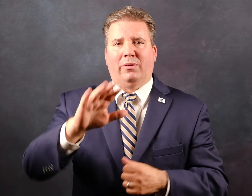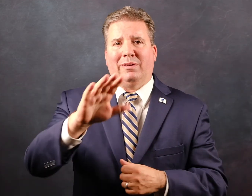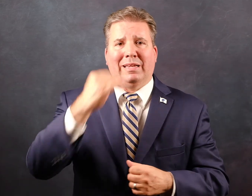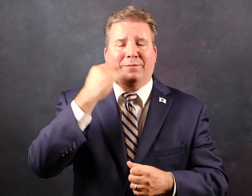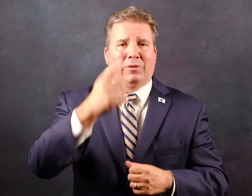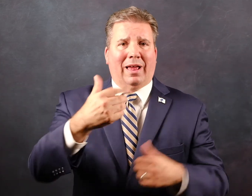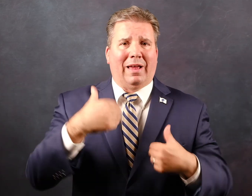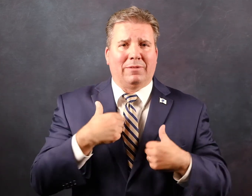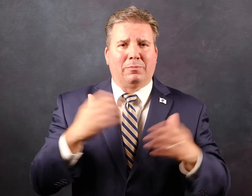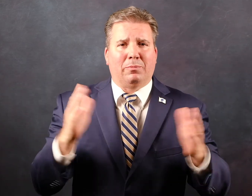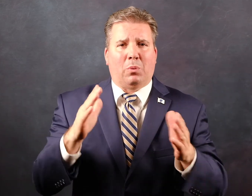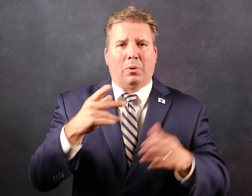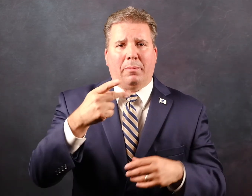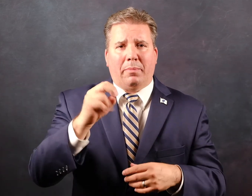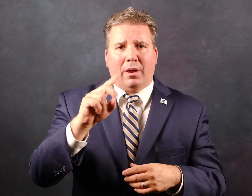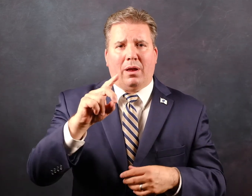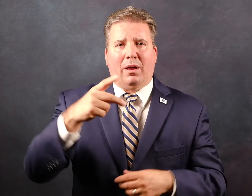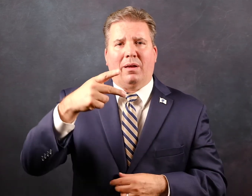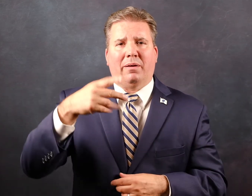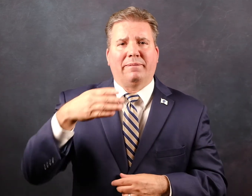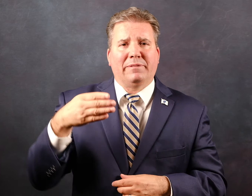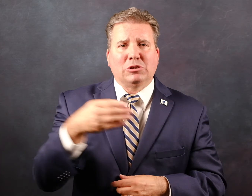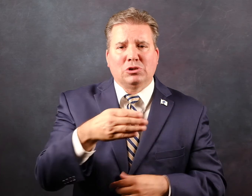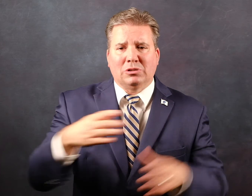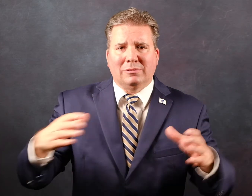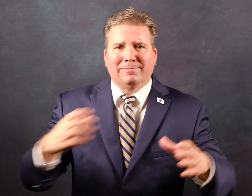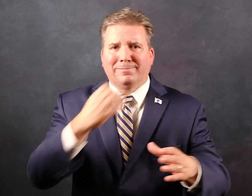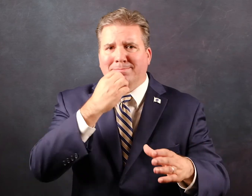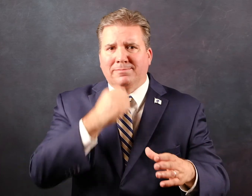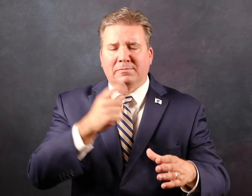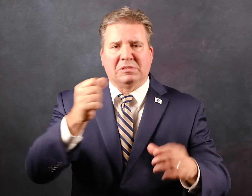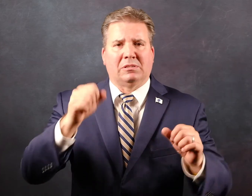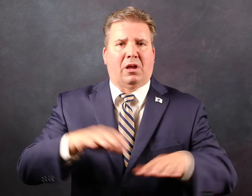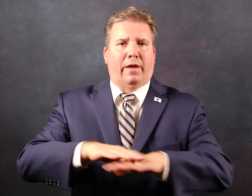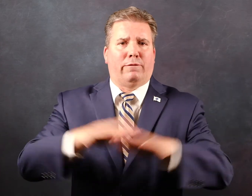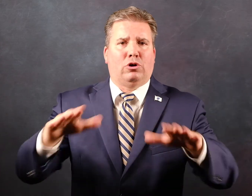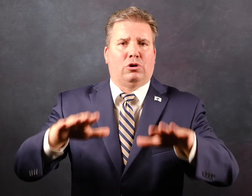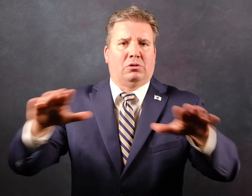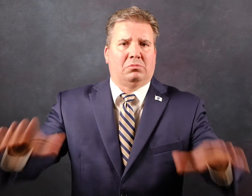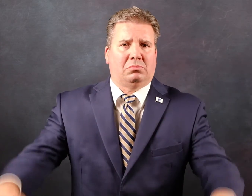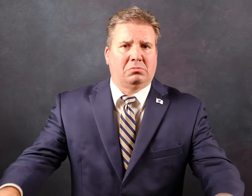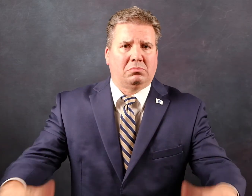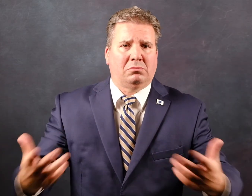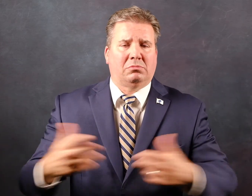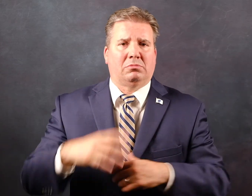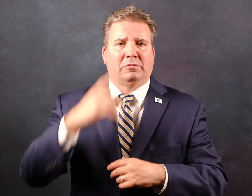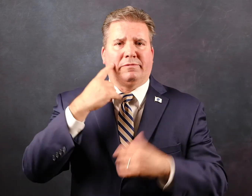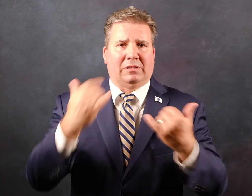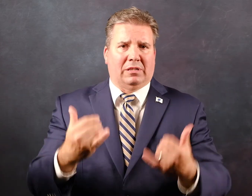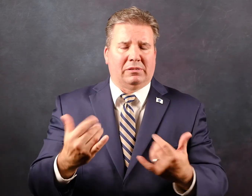if you have a small pond with fish you can cover that and protect it at night